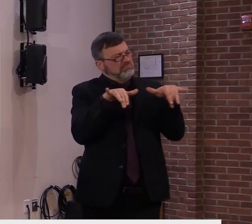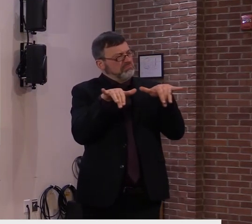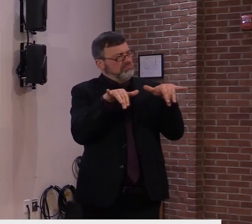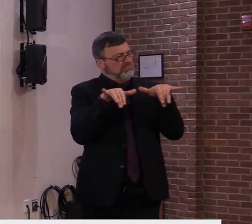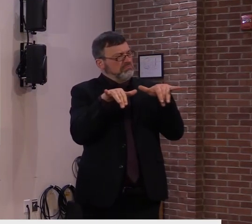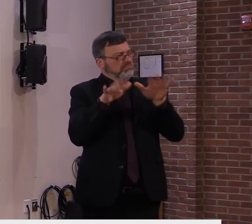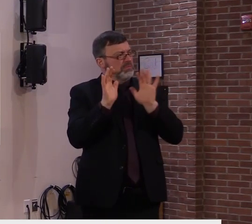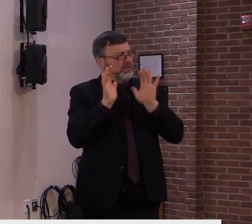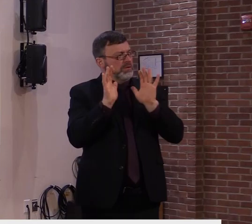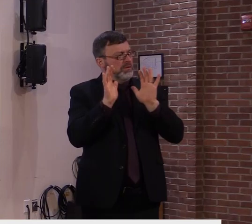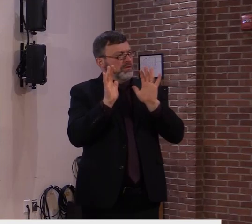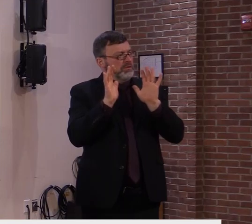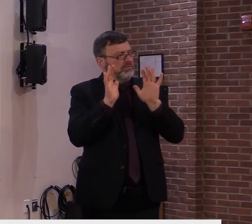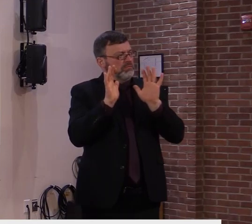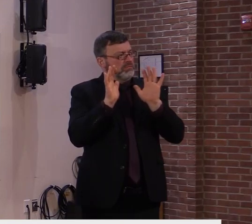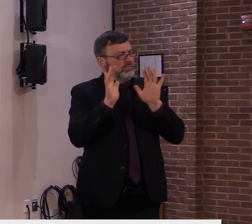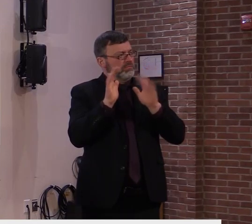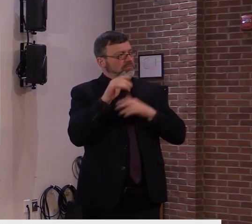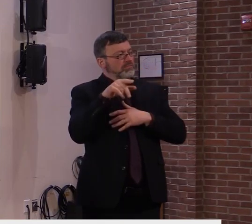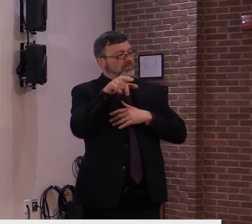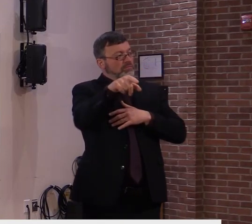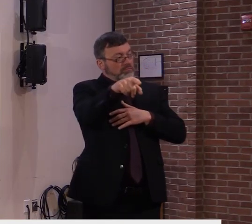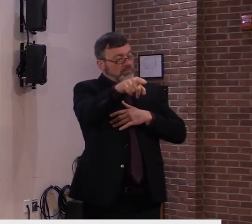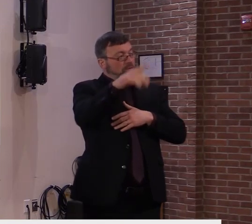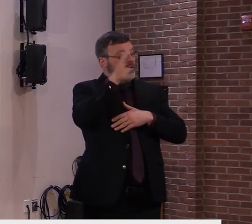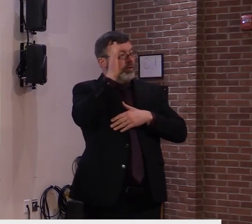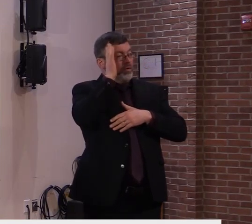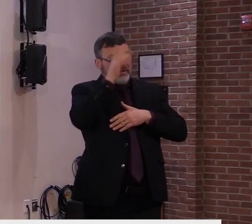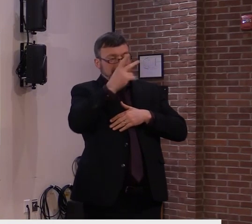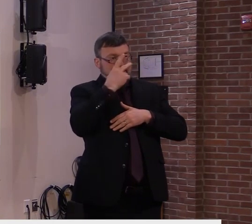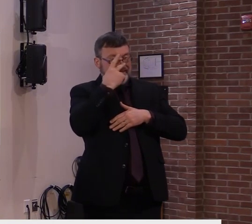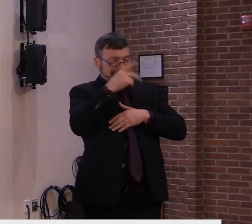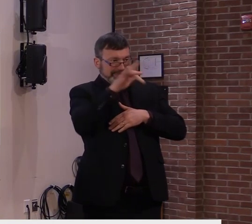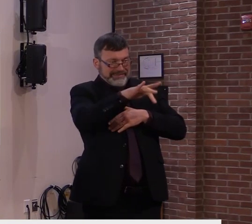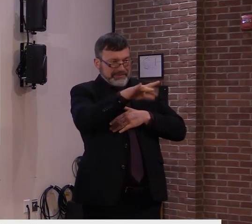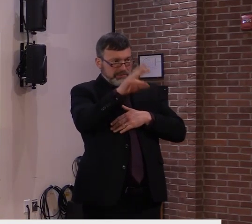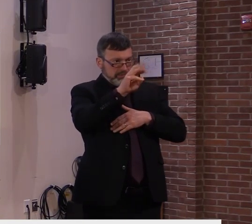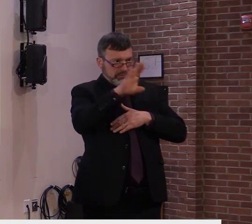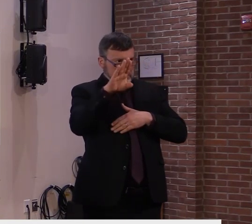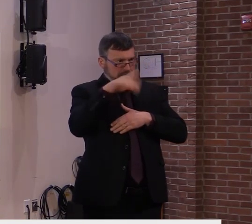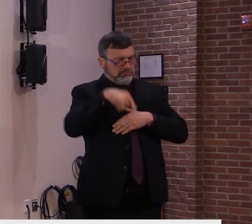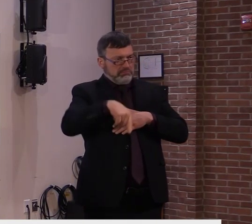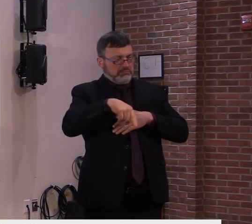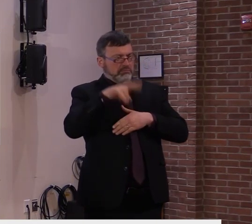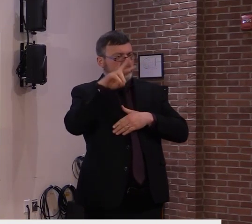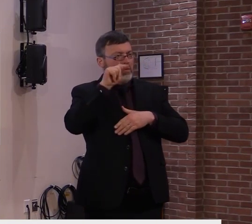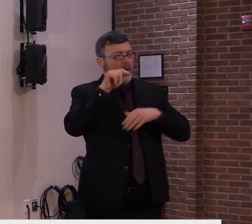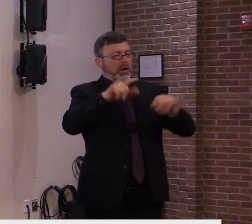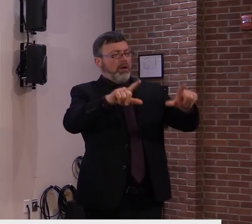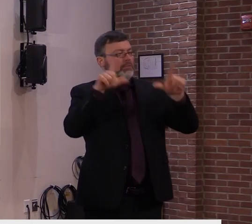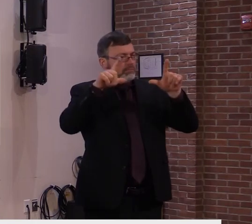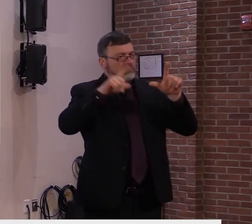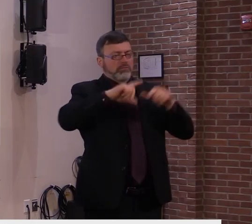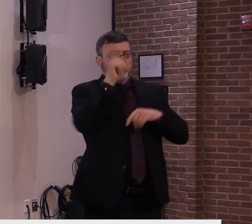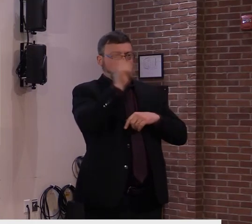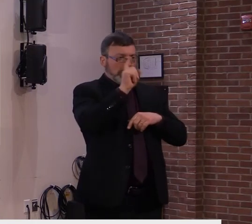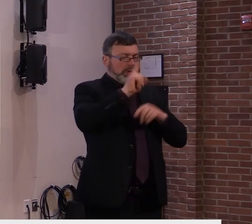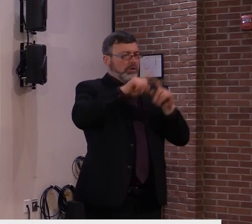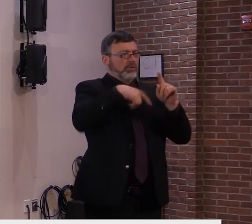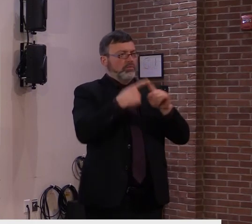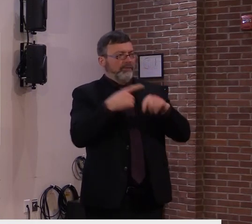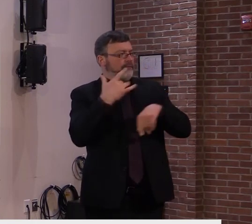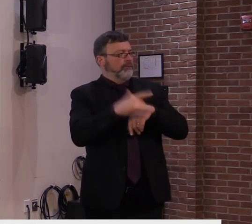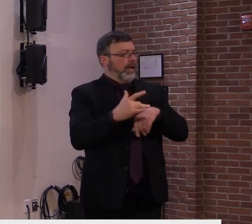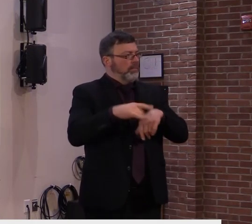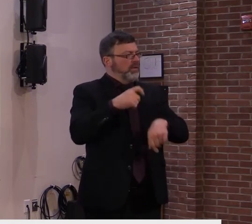you the time. It gives you the slot. So we're fairly familiar with this. We think we have a high degree of confidence